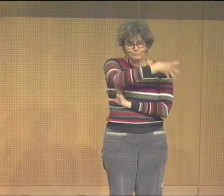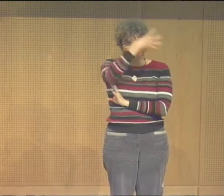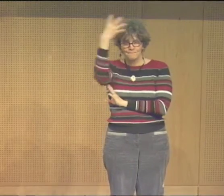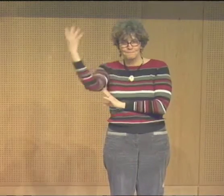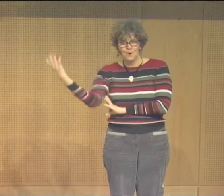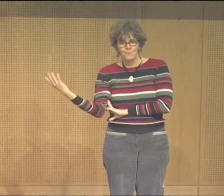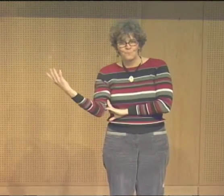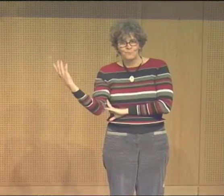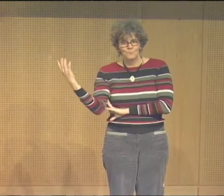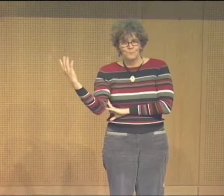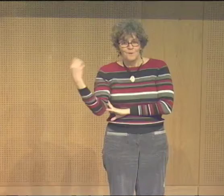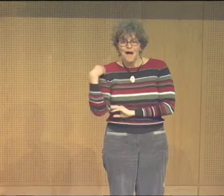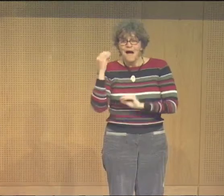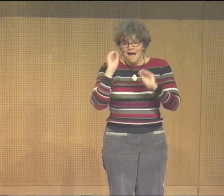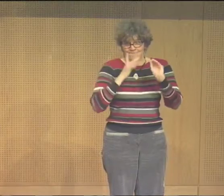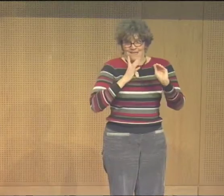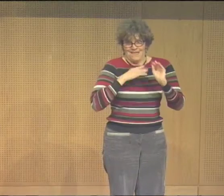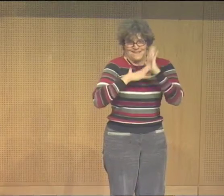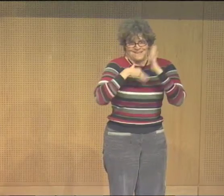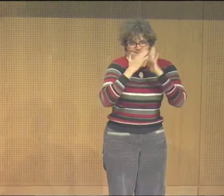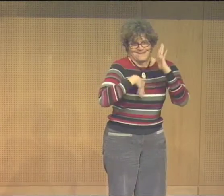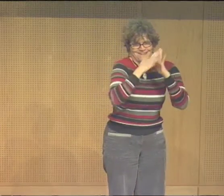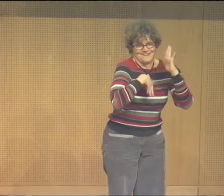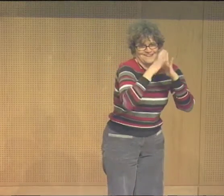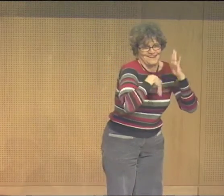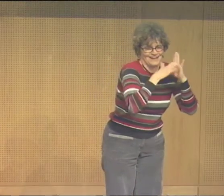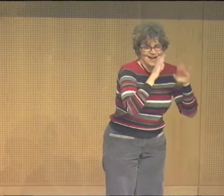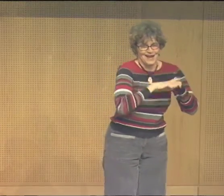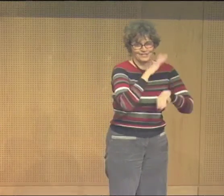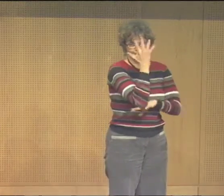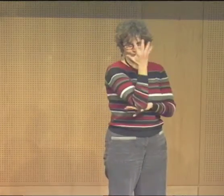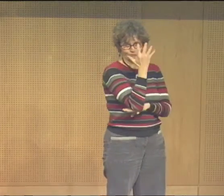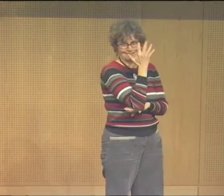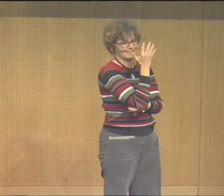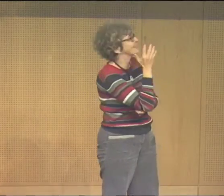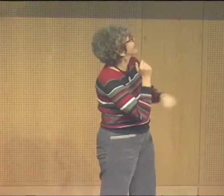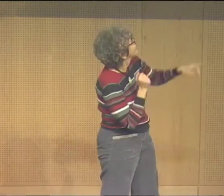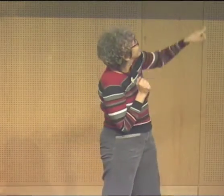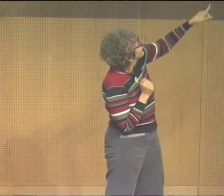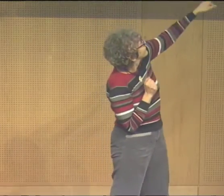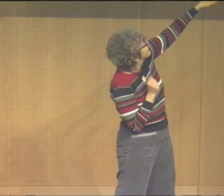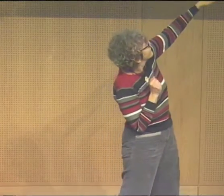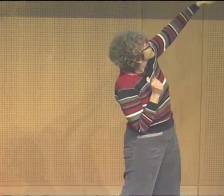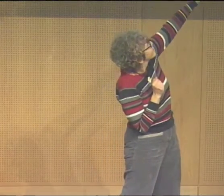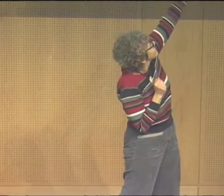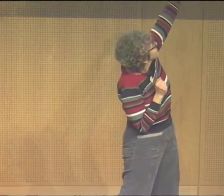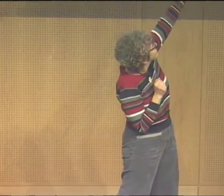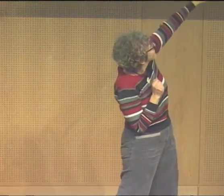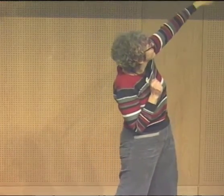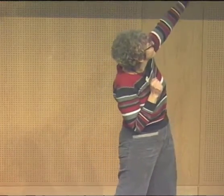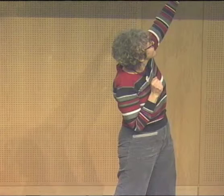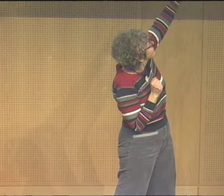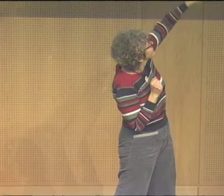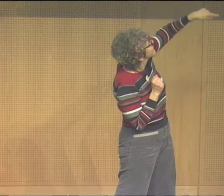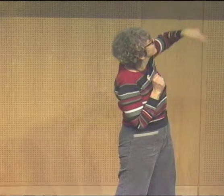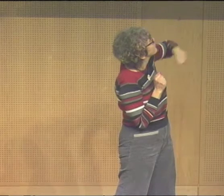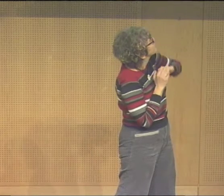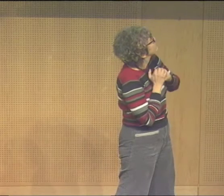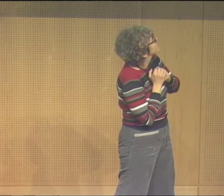brief, the story of the rainbow is that all the colors were fighting to each other. And then the storm gods said, no, you all have to get along together and you're all